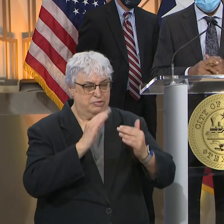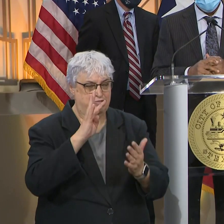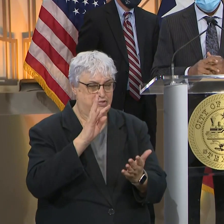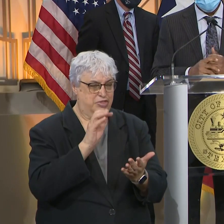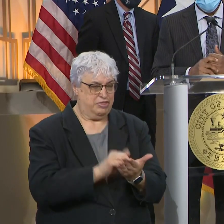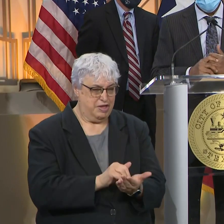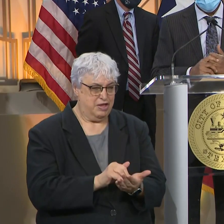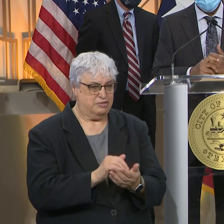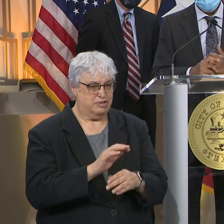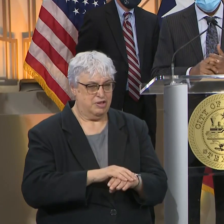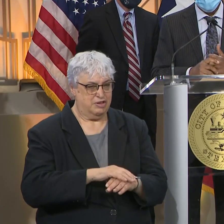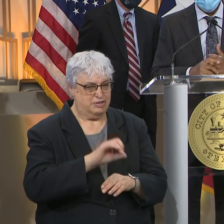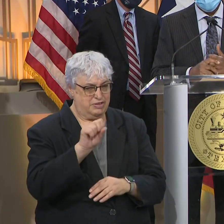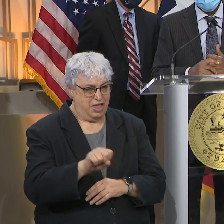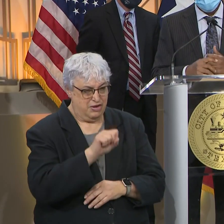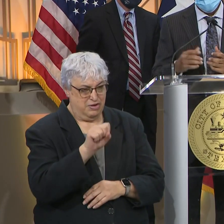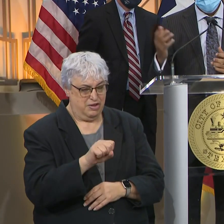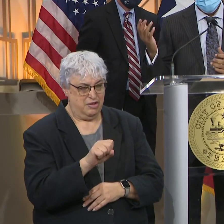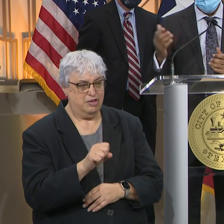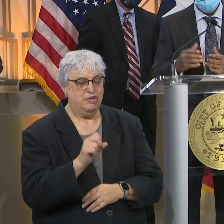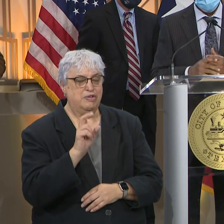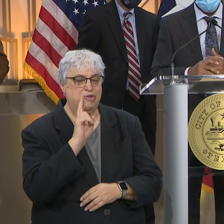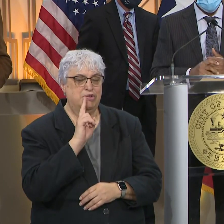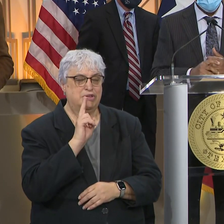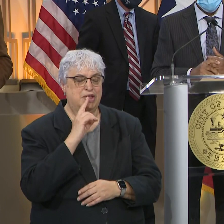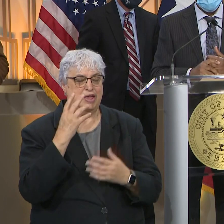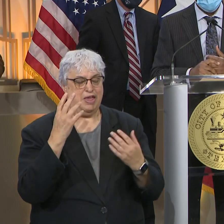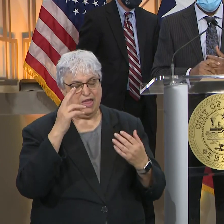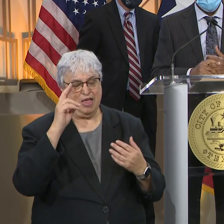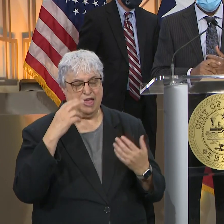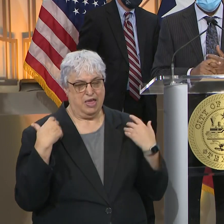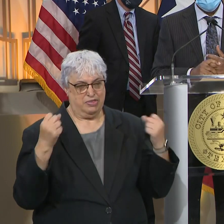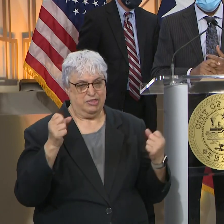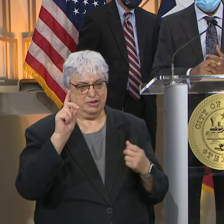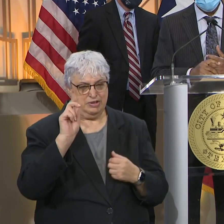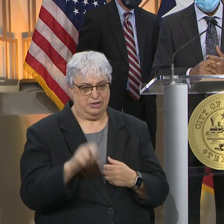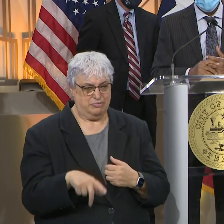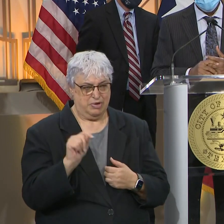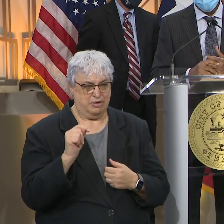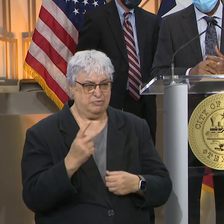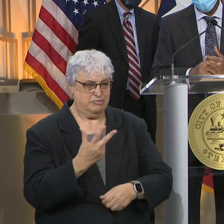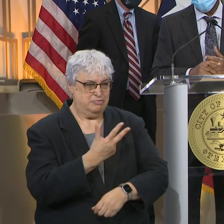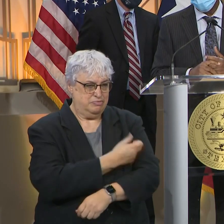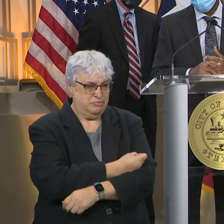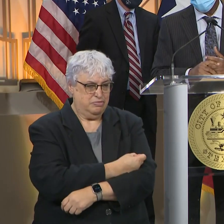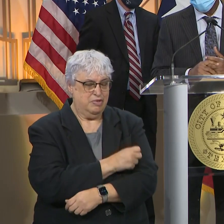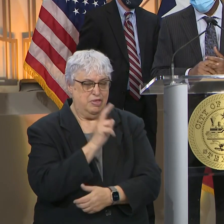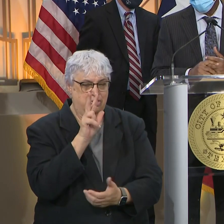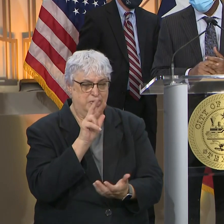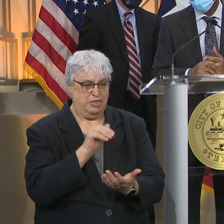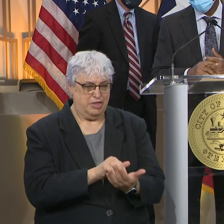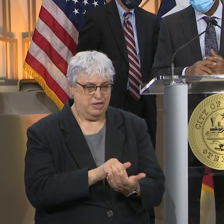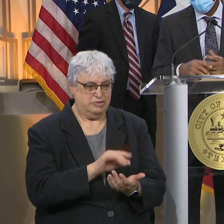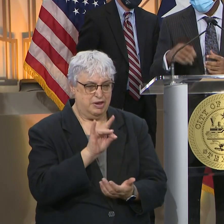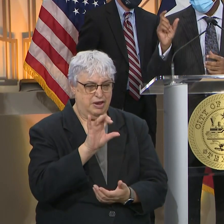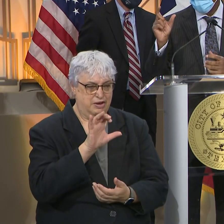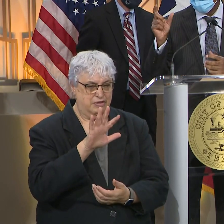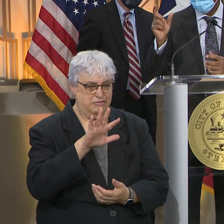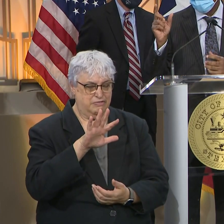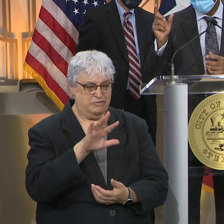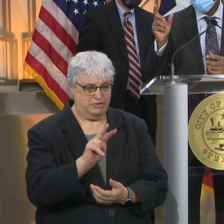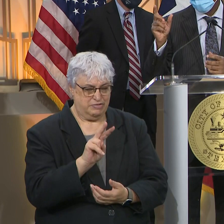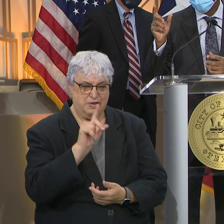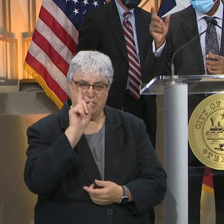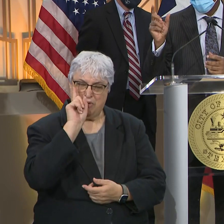for a Saturday for the City of Houston's Health Department, for example, to have vaccinated 3,852 at